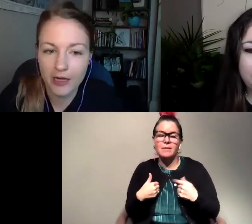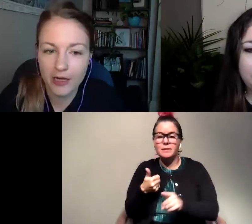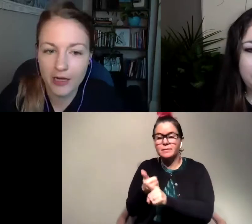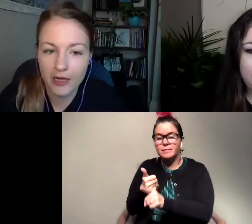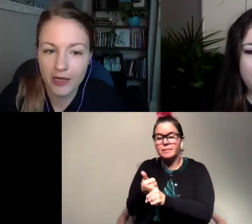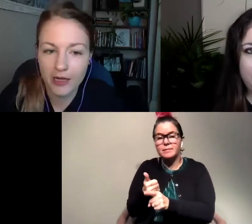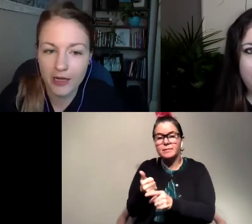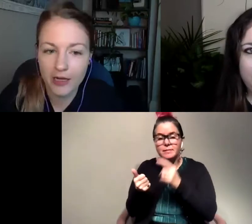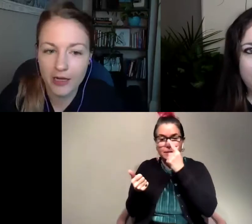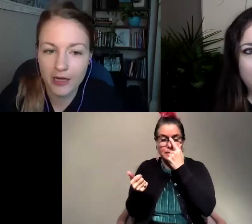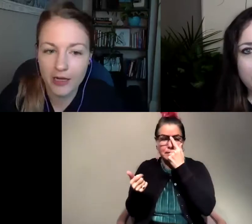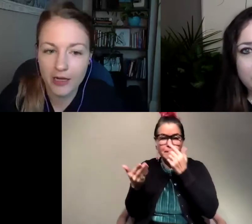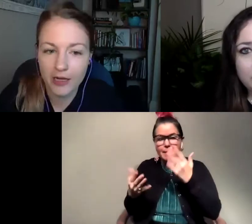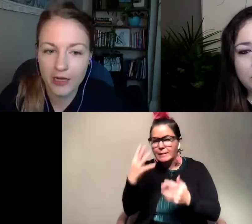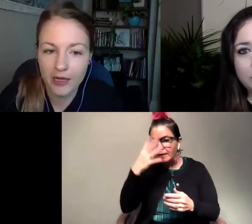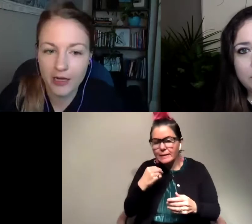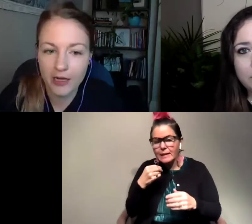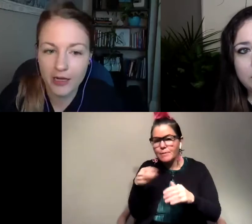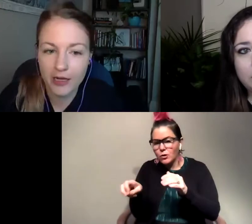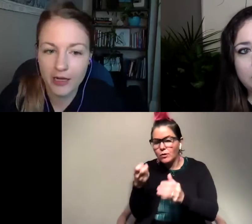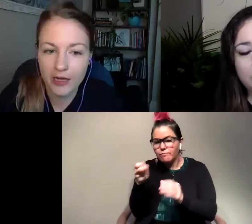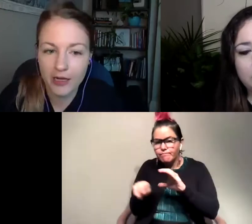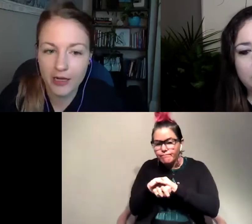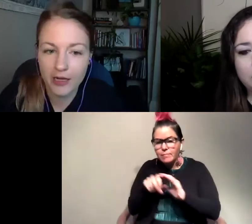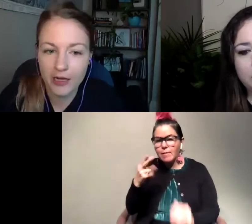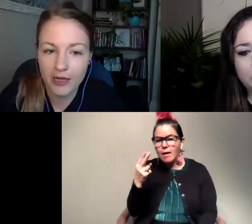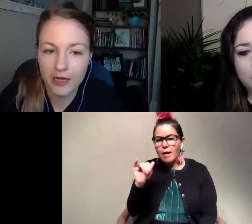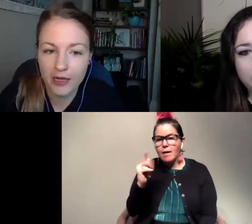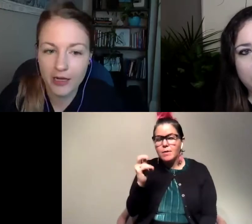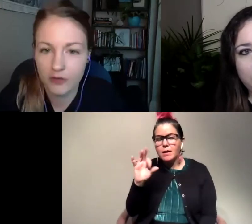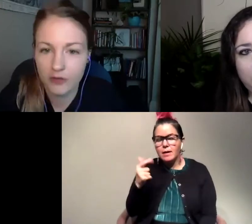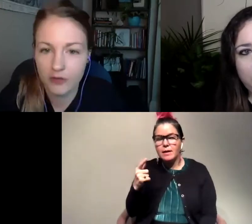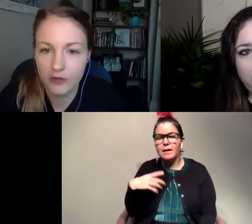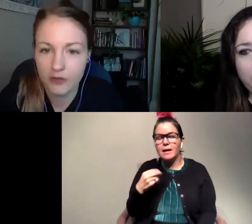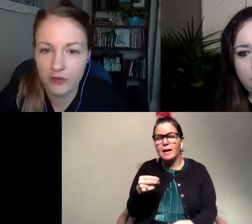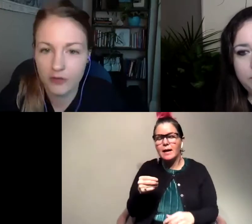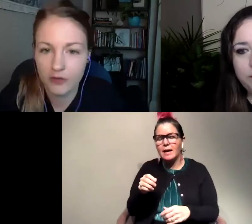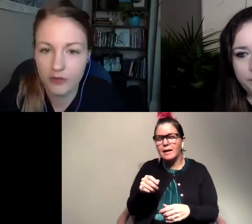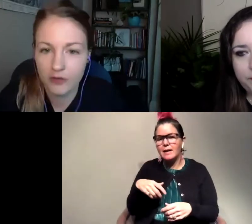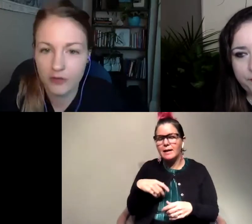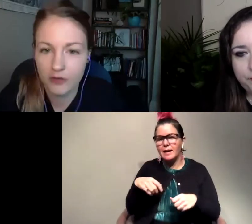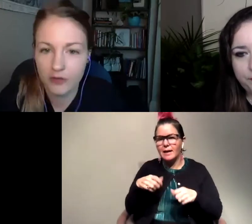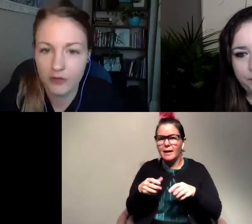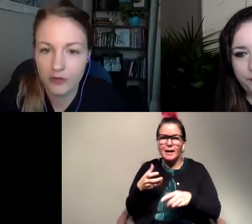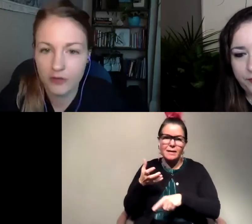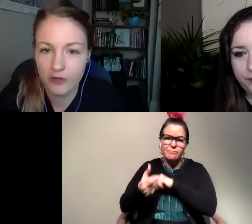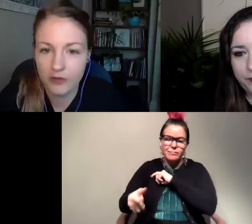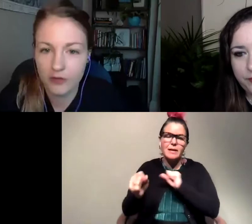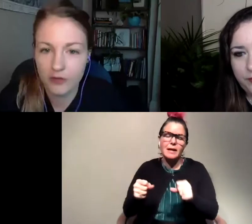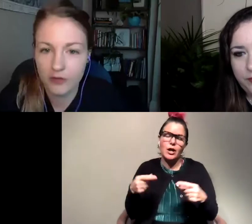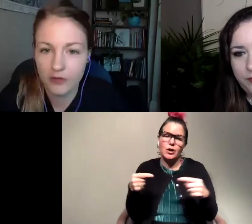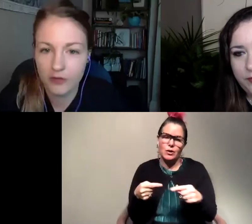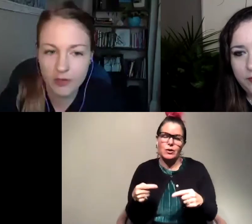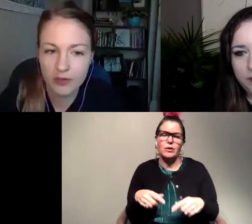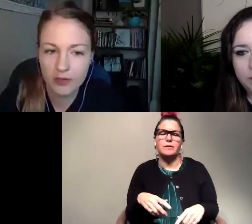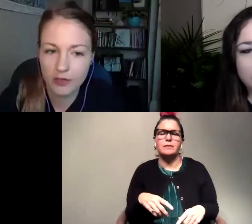sleeping or hibernating and you clip it obviously that can hurt them. When mow our lawns it takes away a